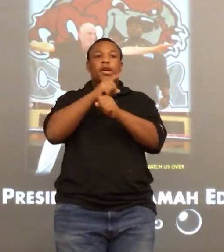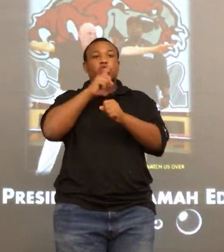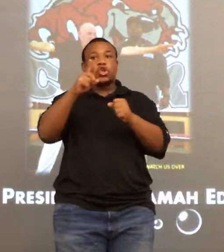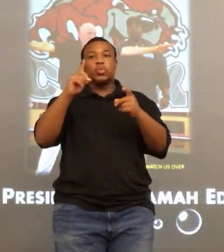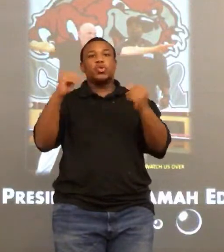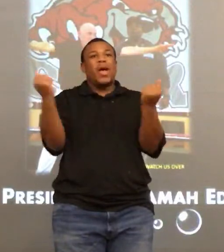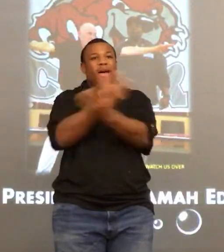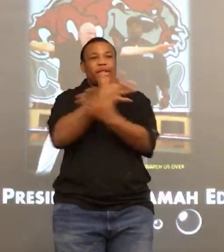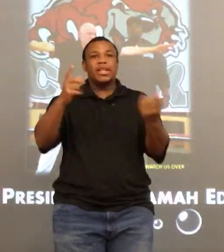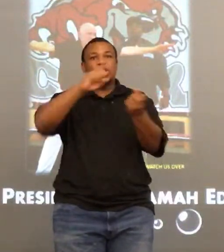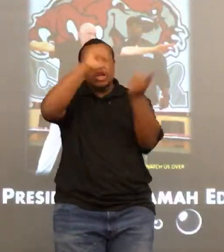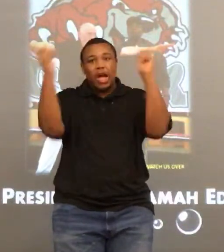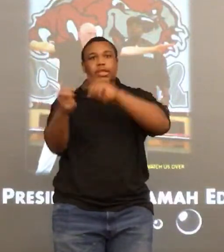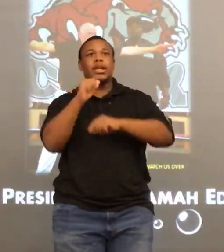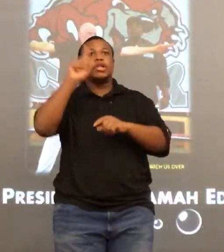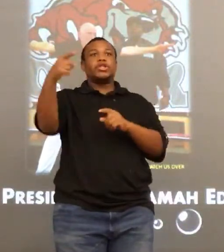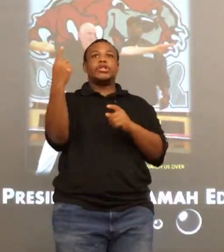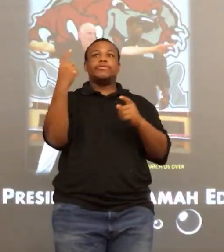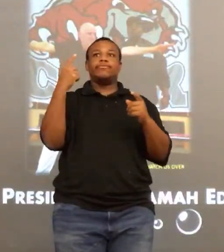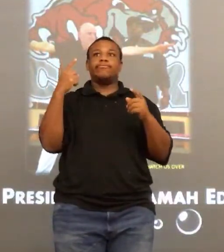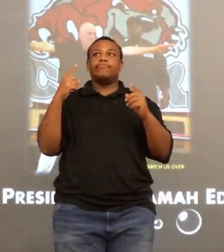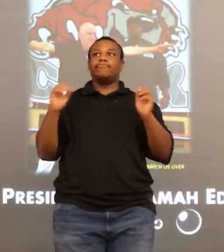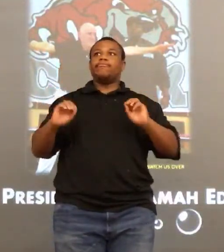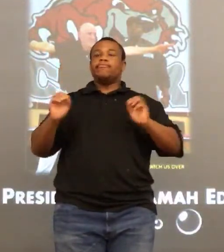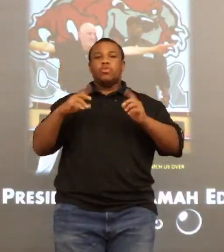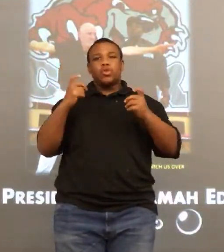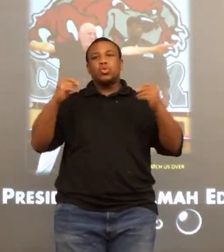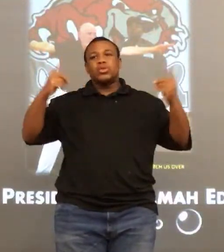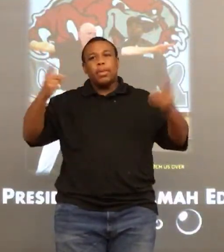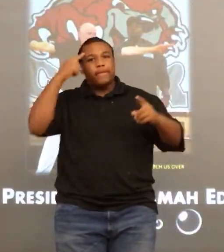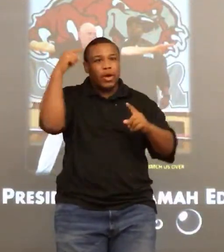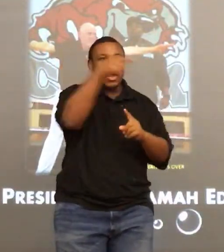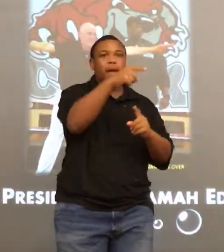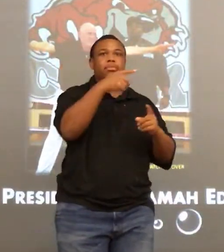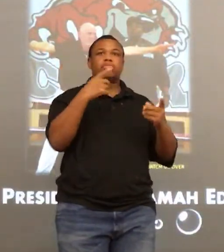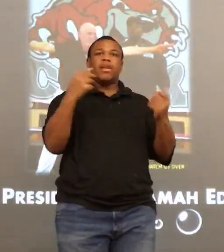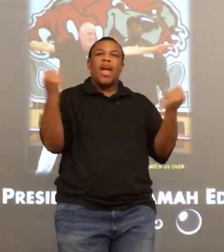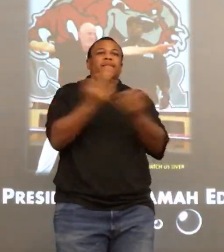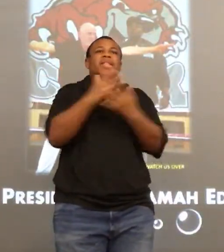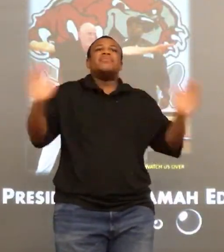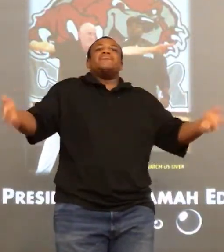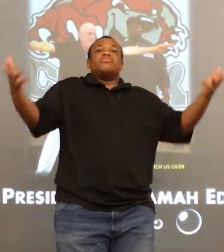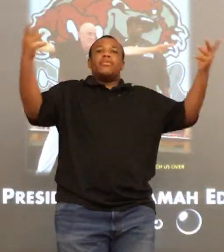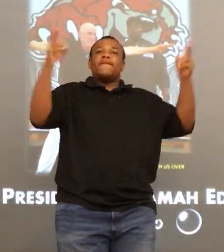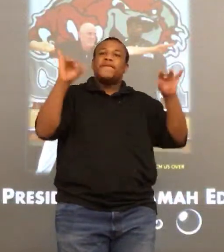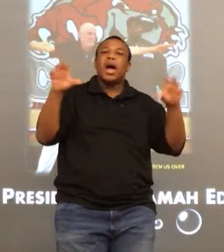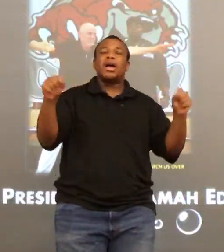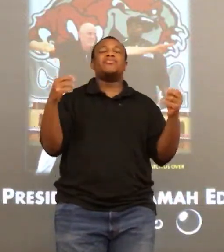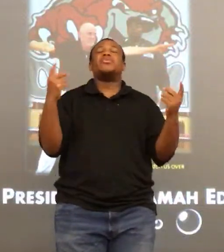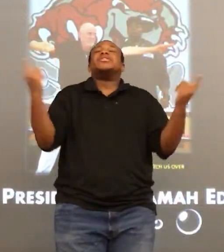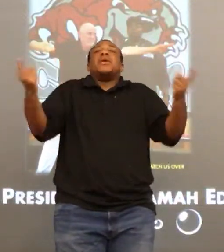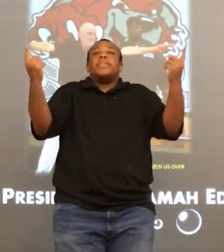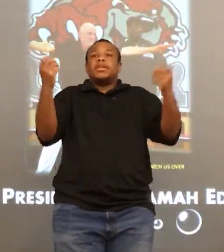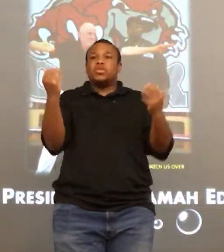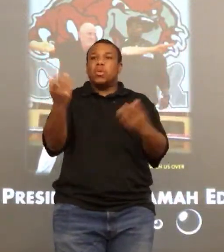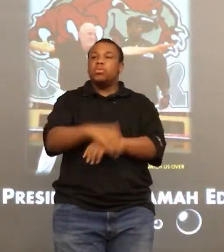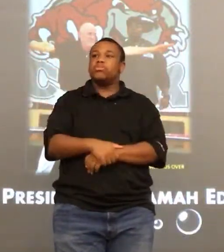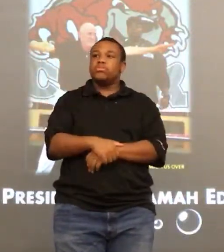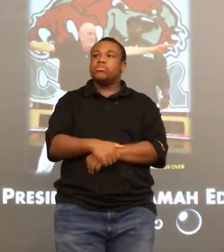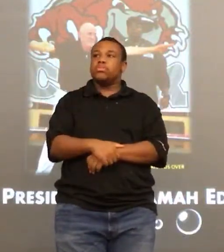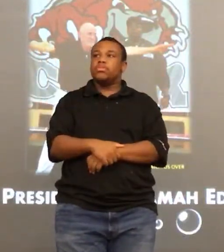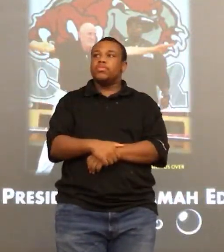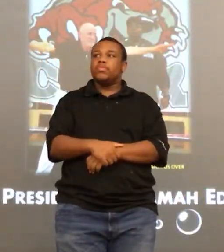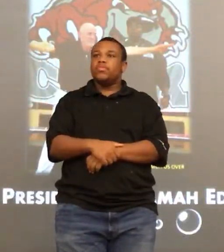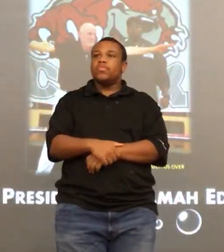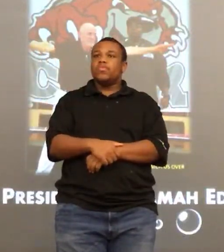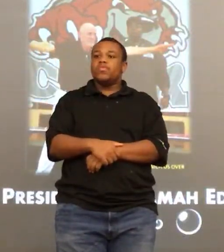But what we can do here on campus is to see that change. Do something. Everything that we do, be it in